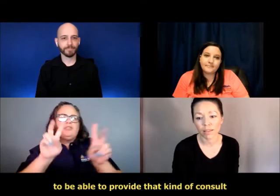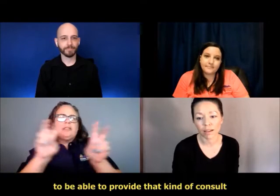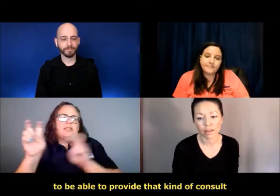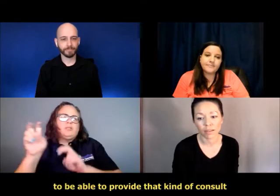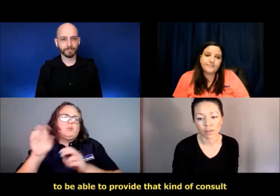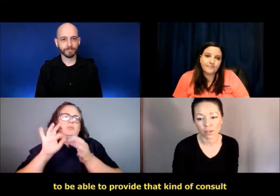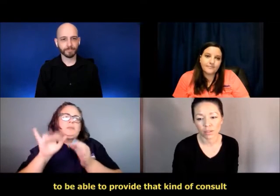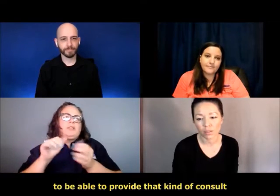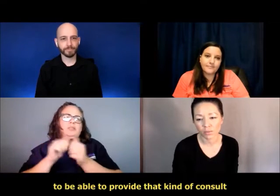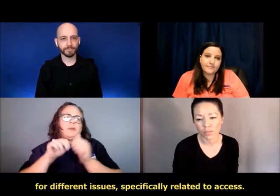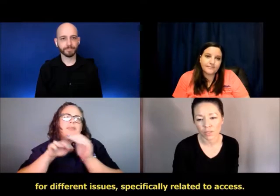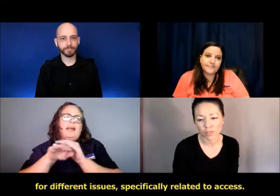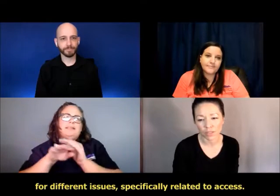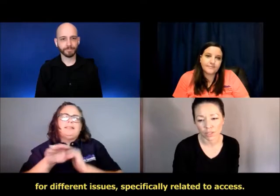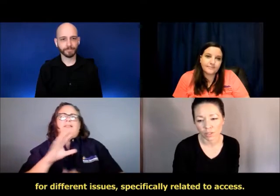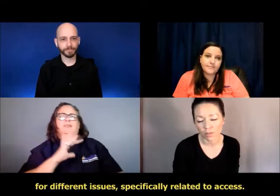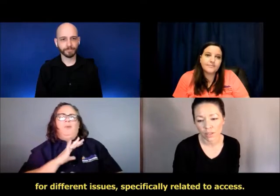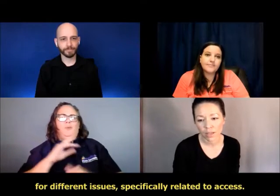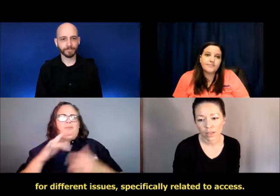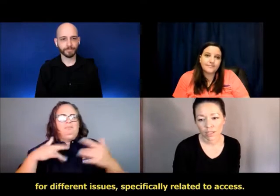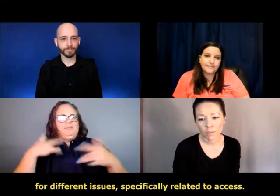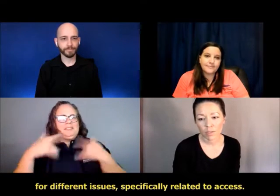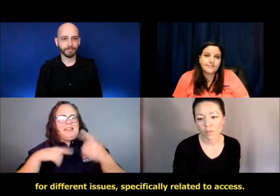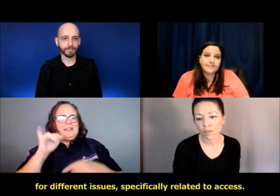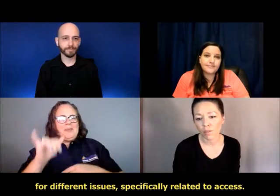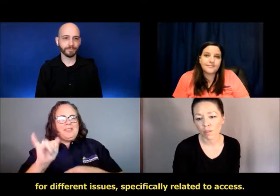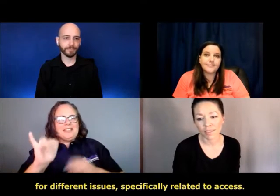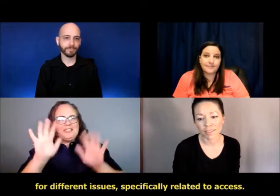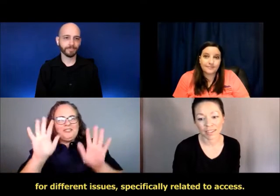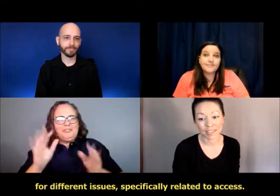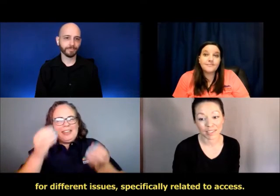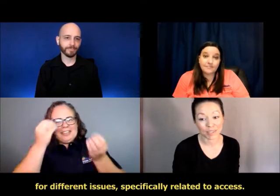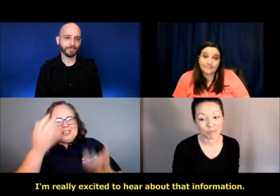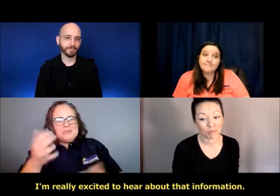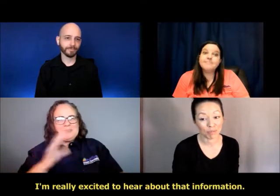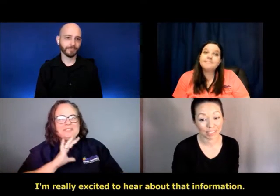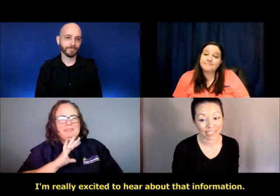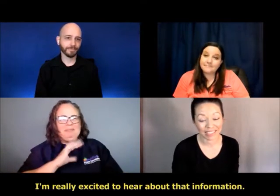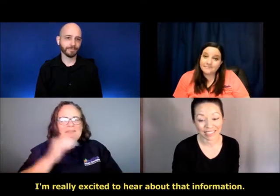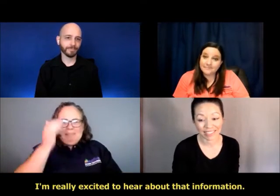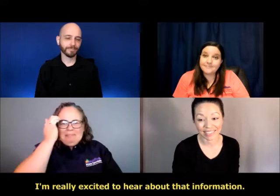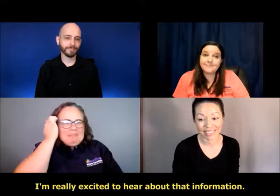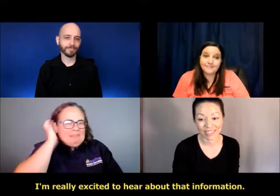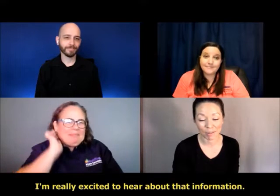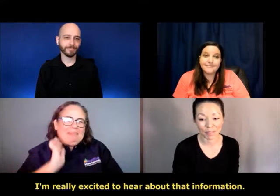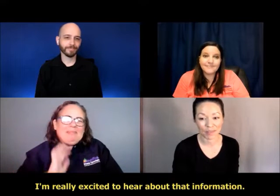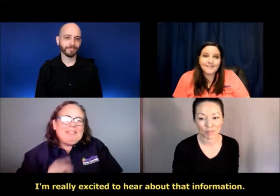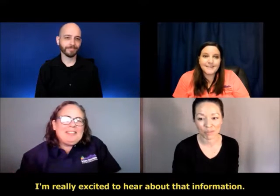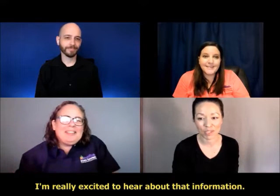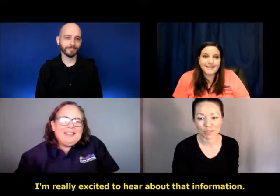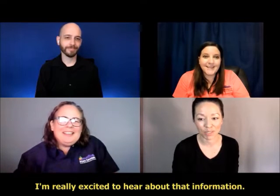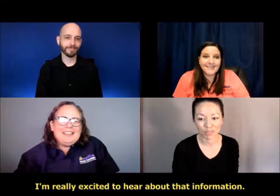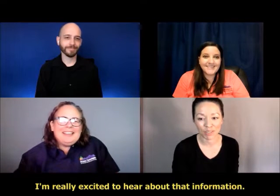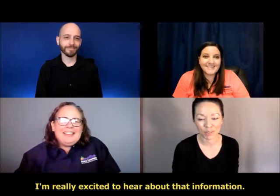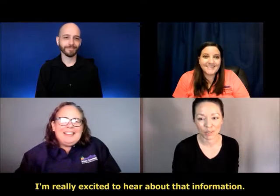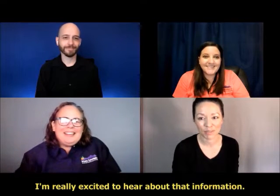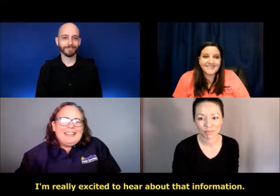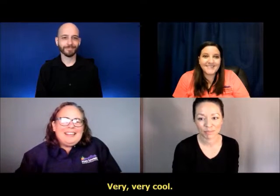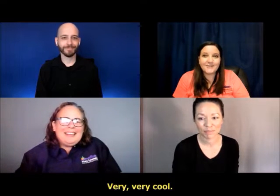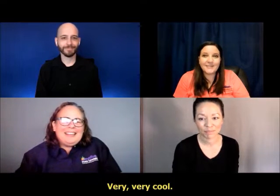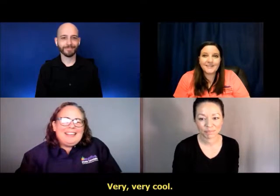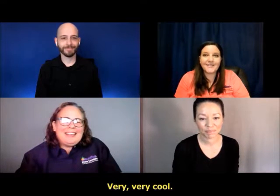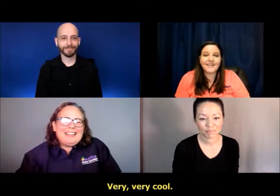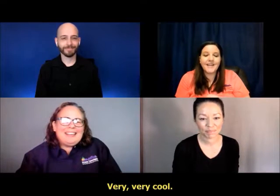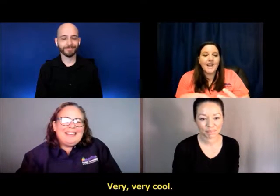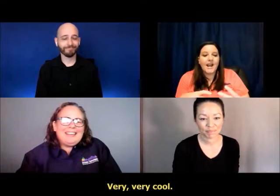provide that kind of consult for different issues, specifically related to access. I'm really excited to hear about that information. Very, very cool.